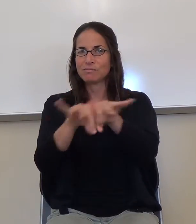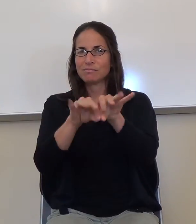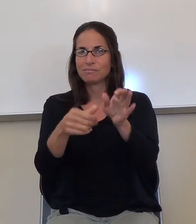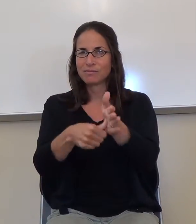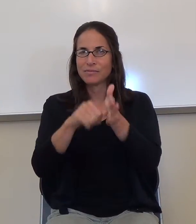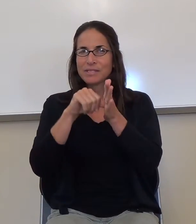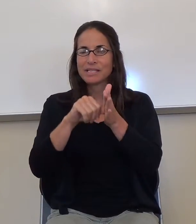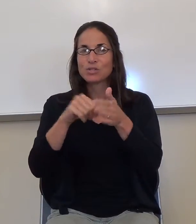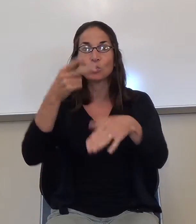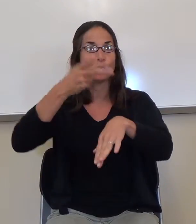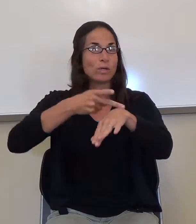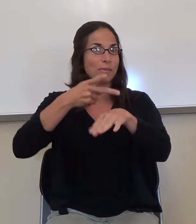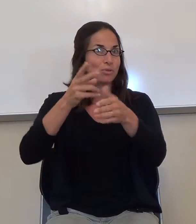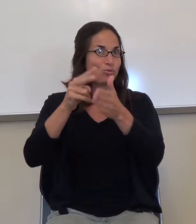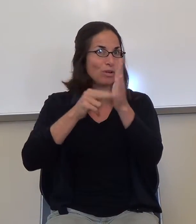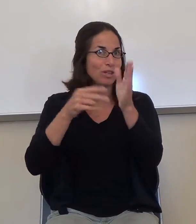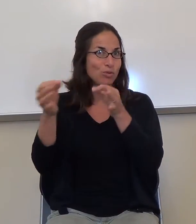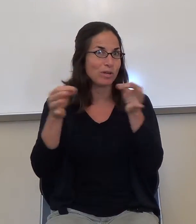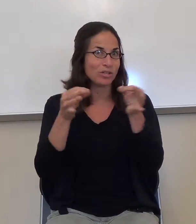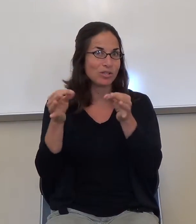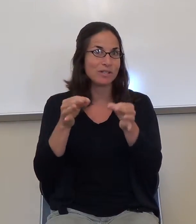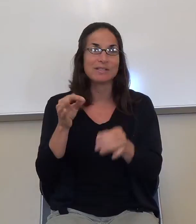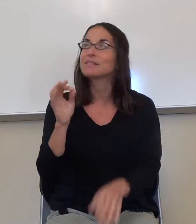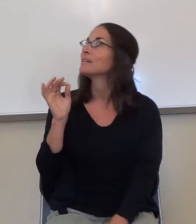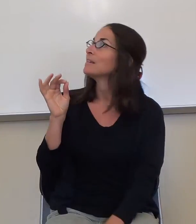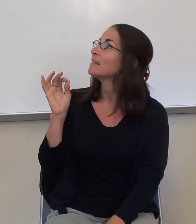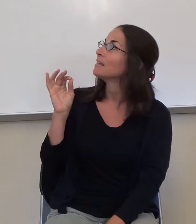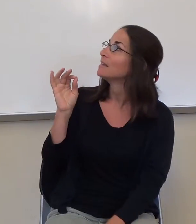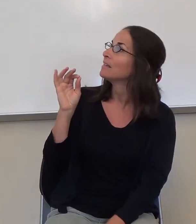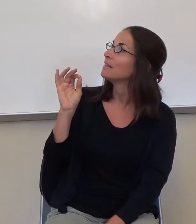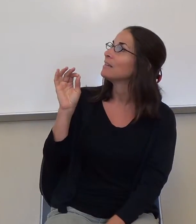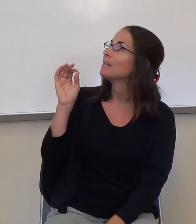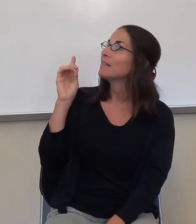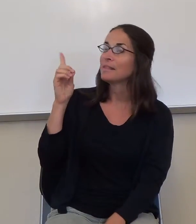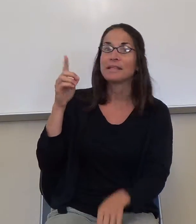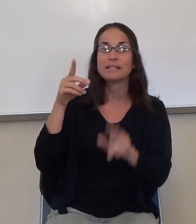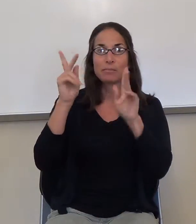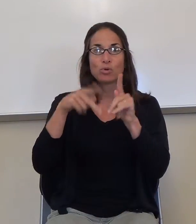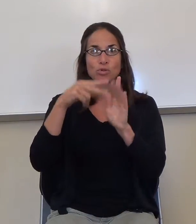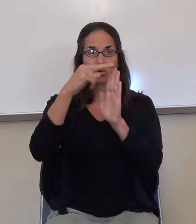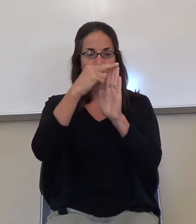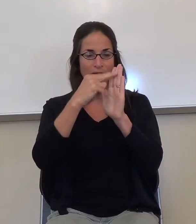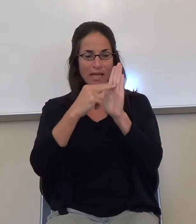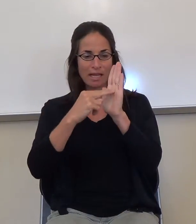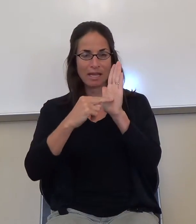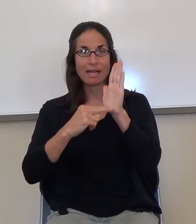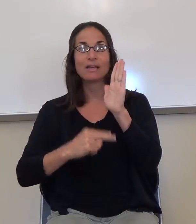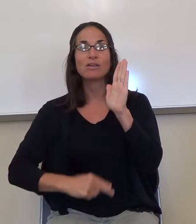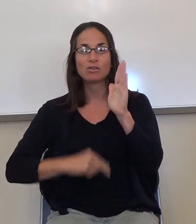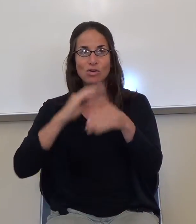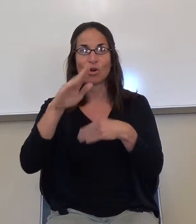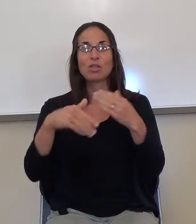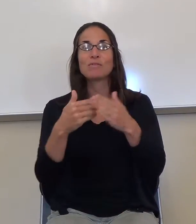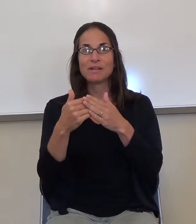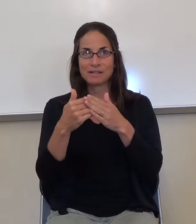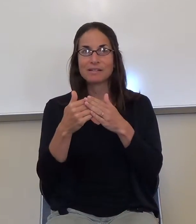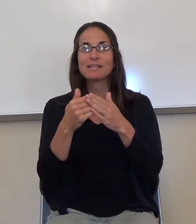twice. So this person read all the way through the directions. Read through the entire